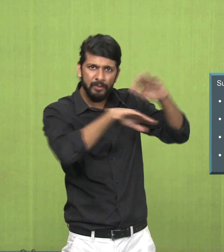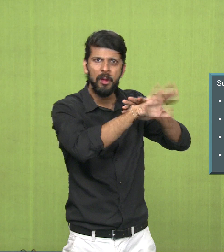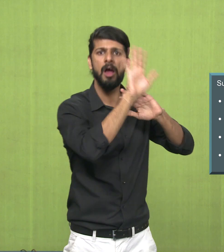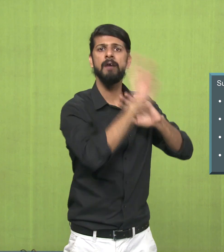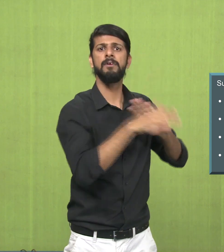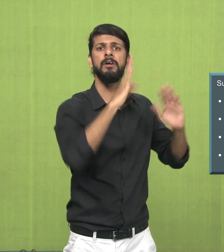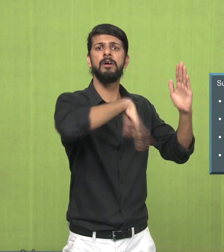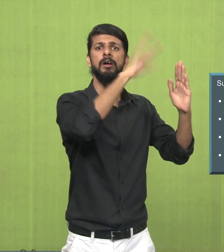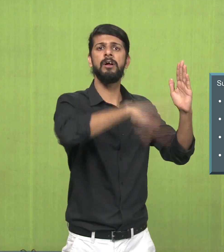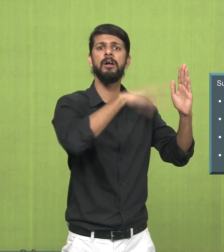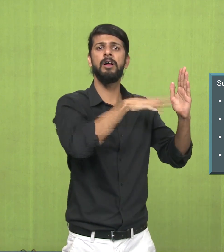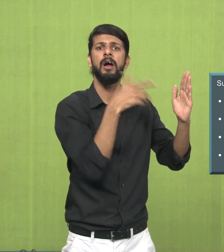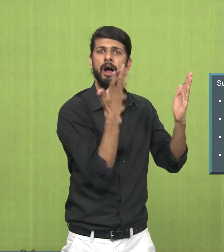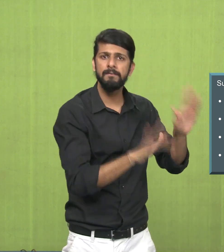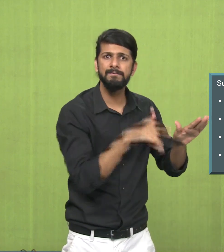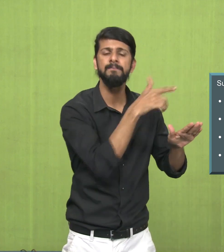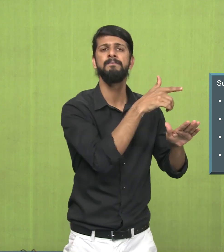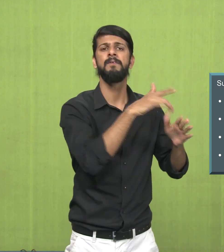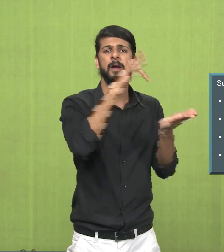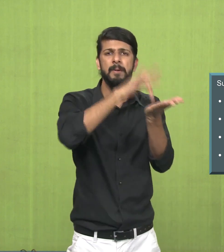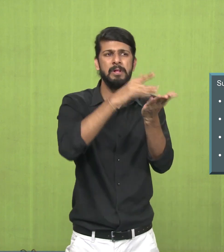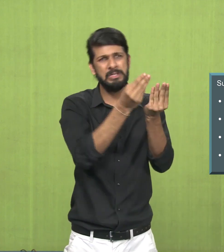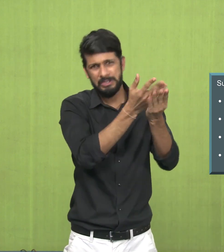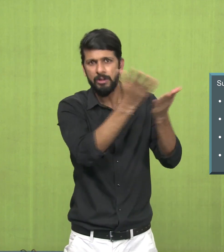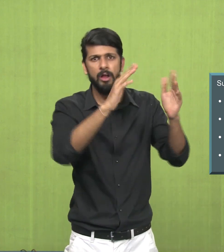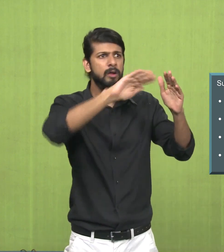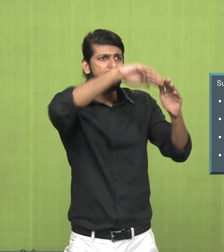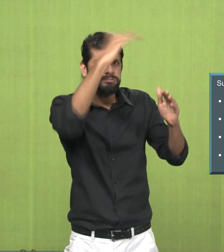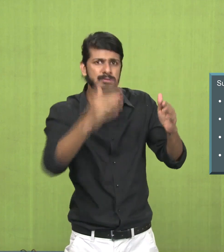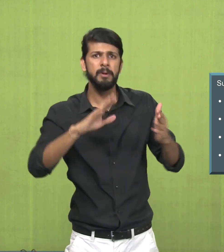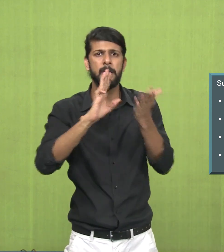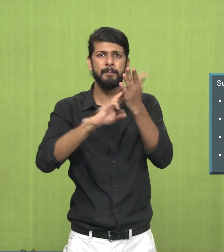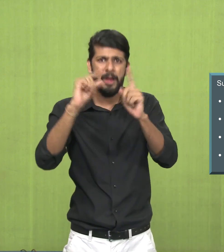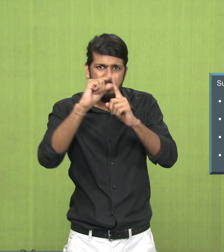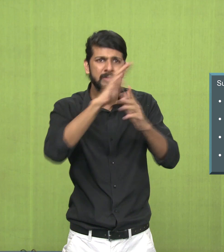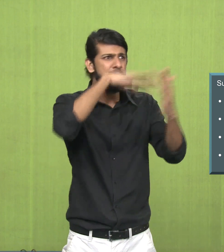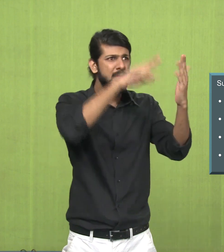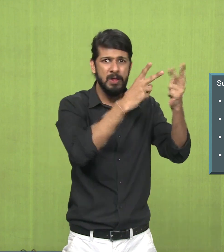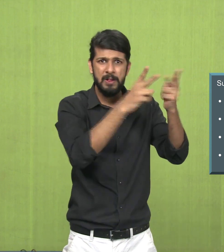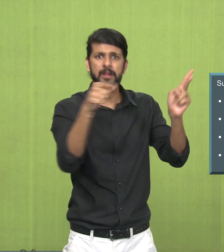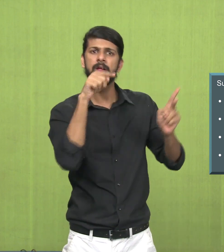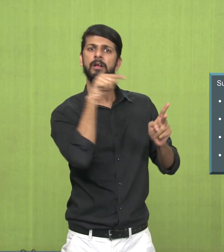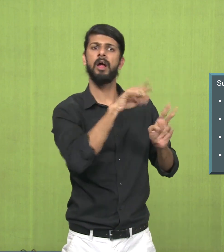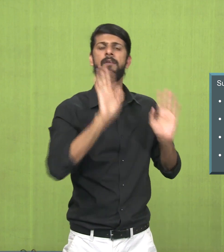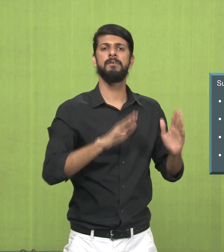Ajanta, cave paintings and other areas also in Madhya Pradesh